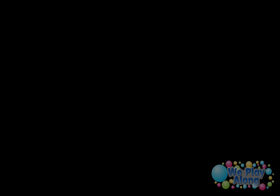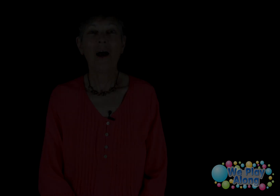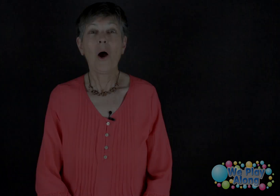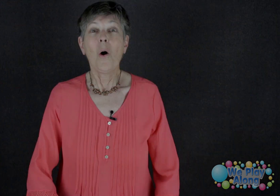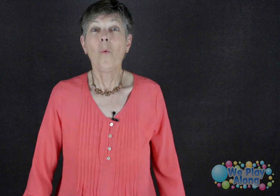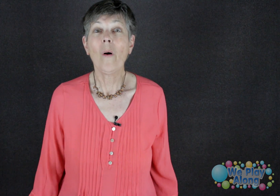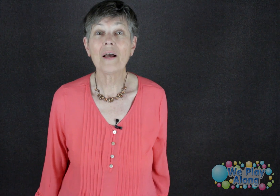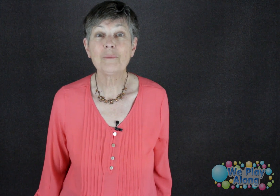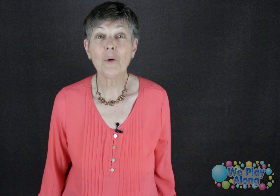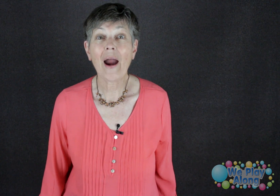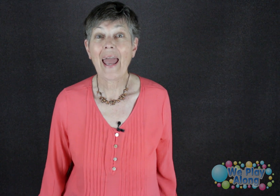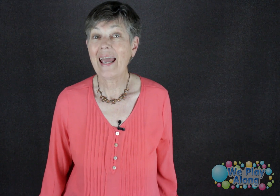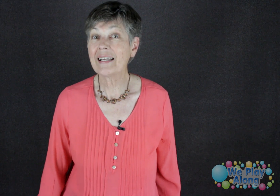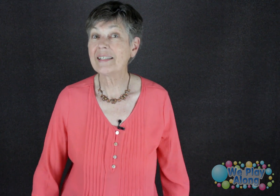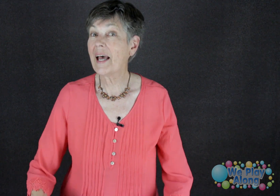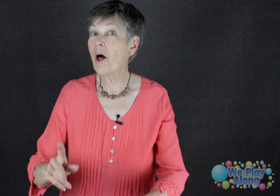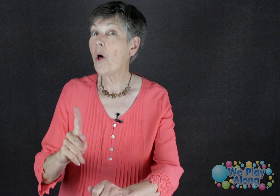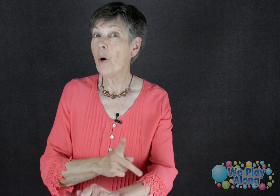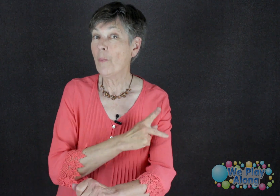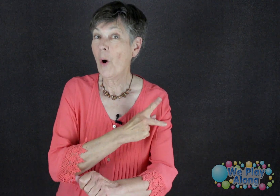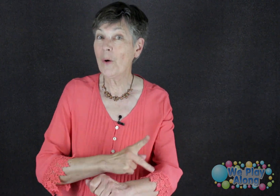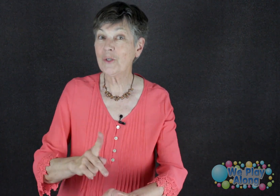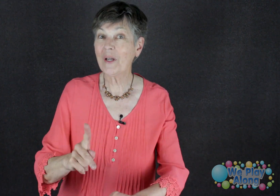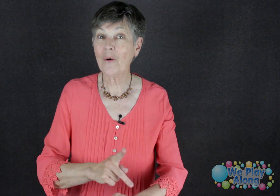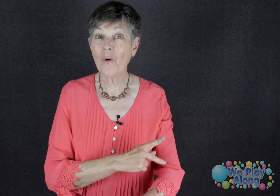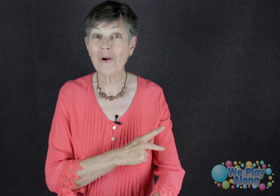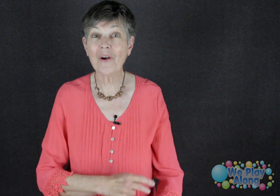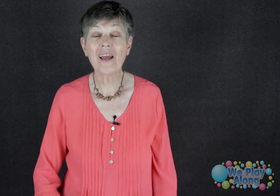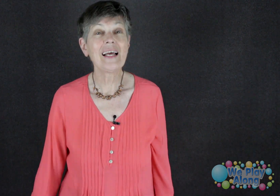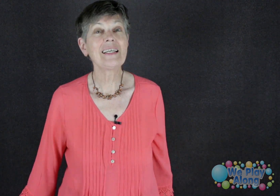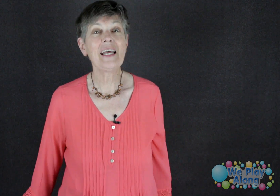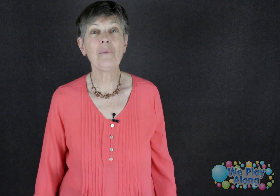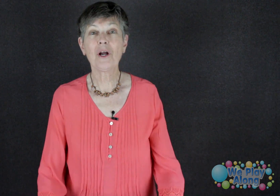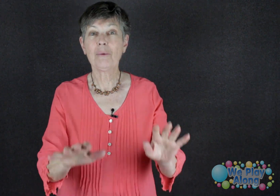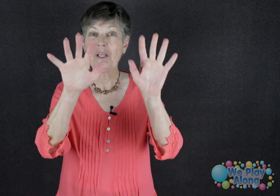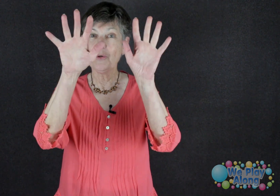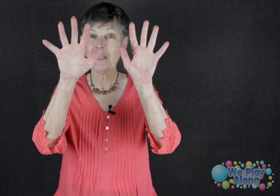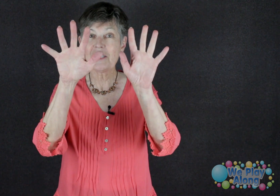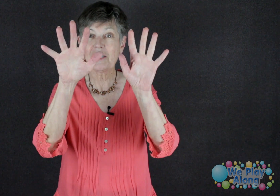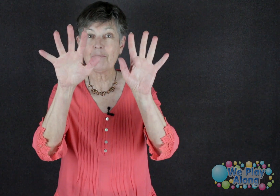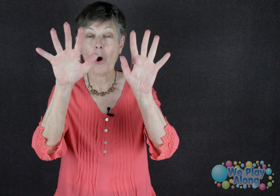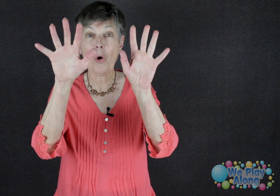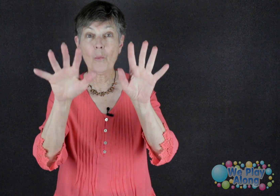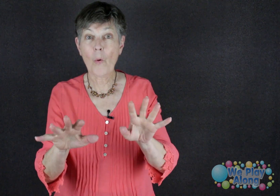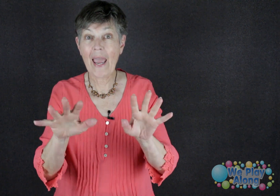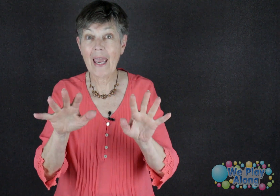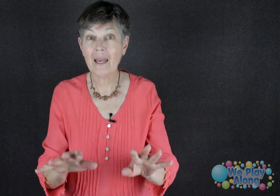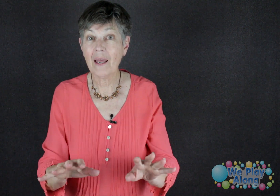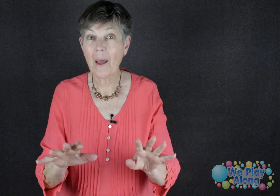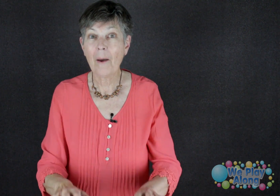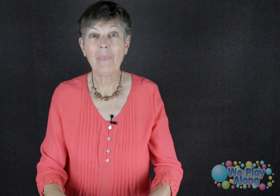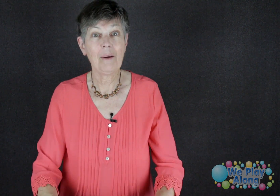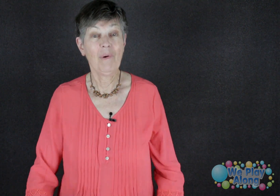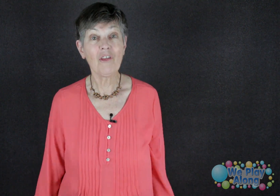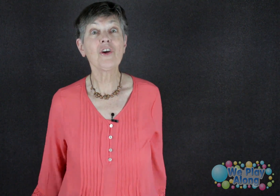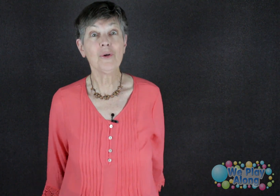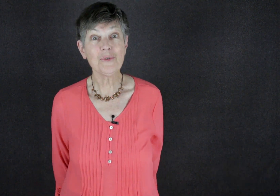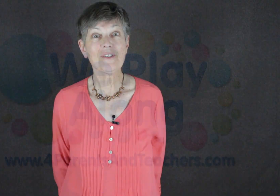Welcome to our ASL Poetry Corner. Today we're going to be doing this poem Rain by Mother Goose